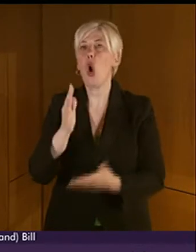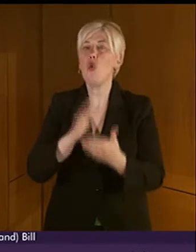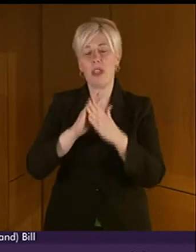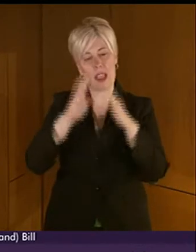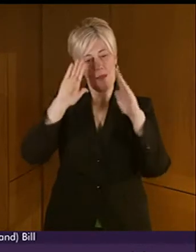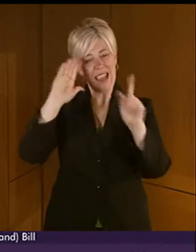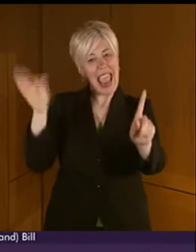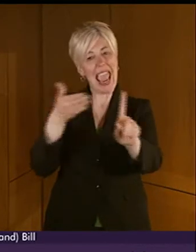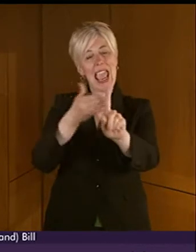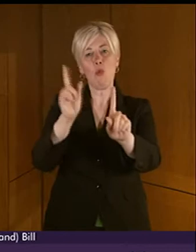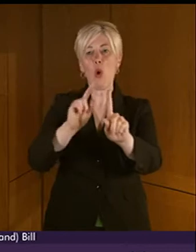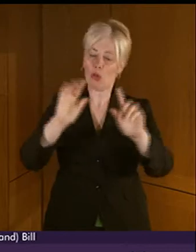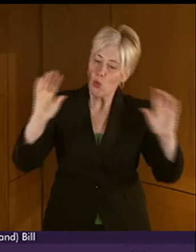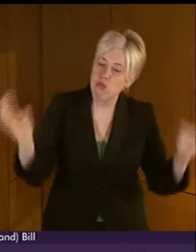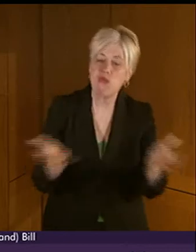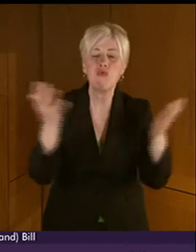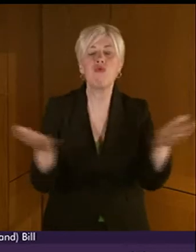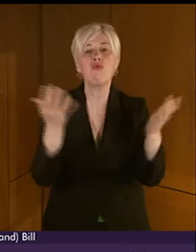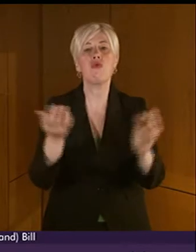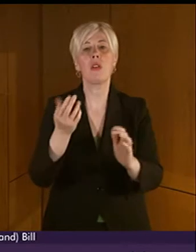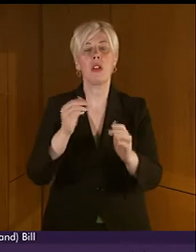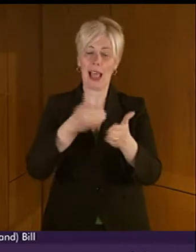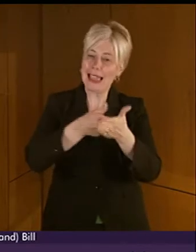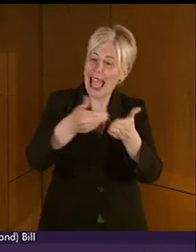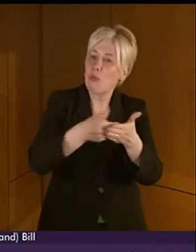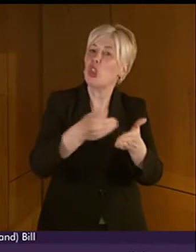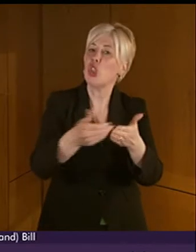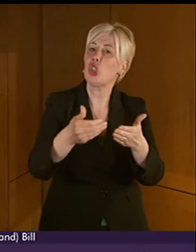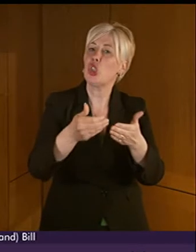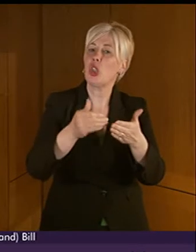language and all the benefits that will flow from that.